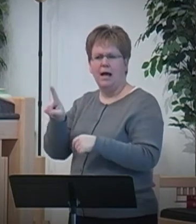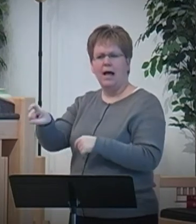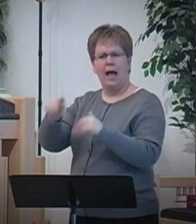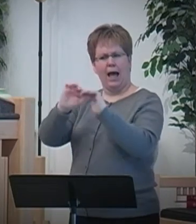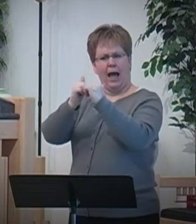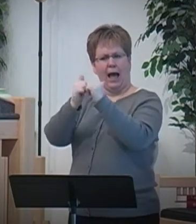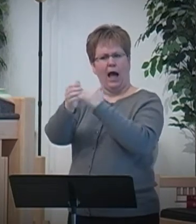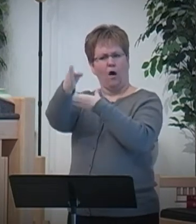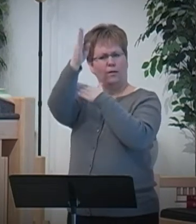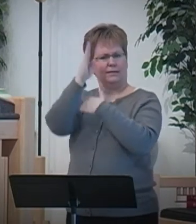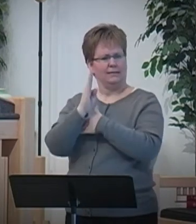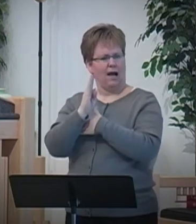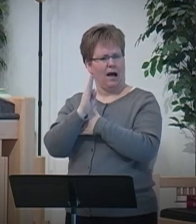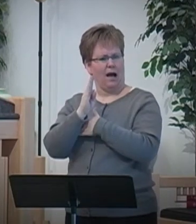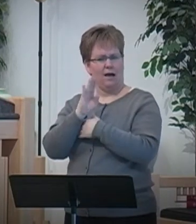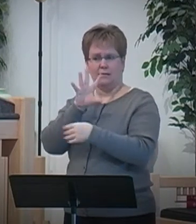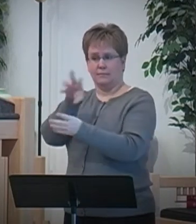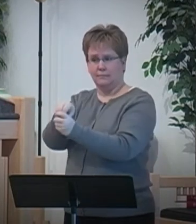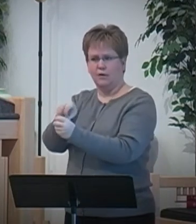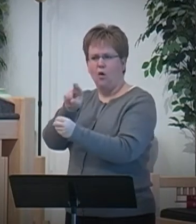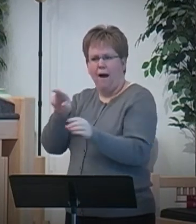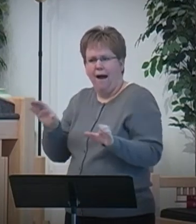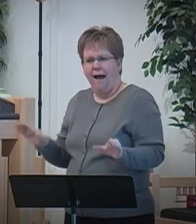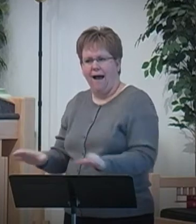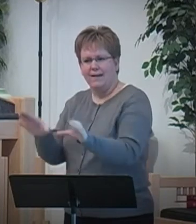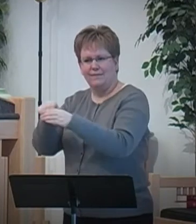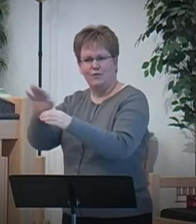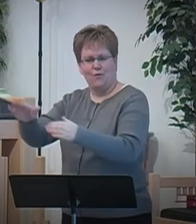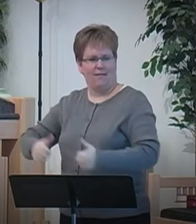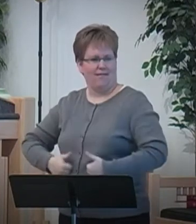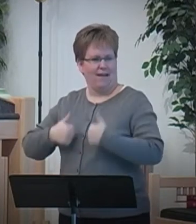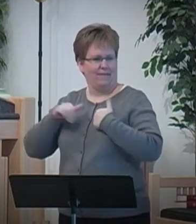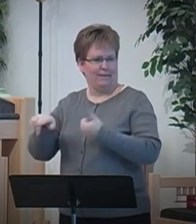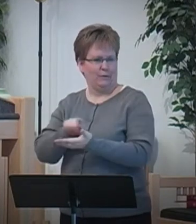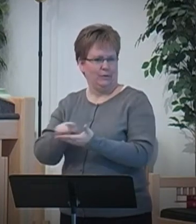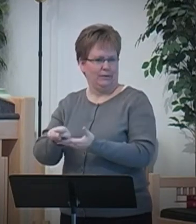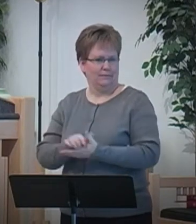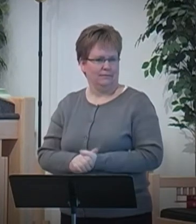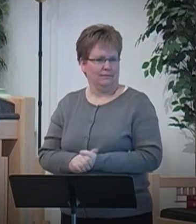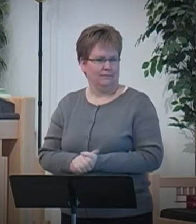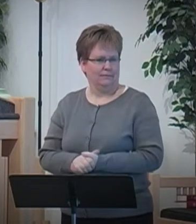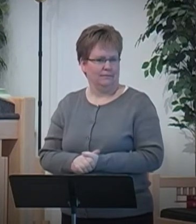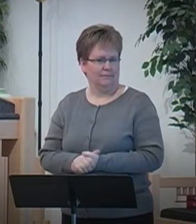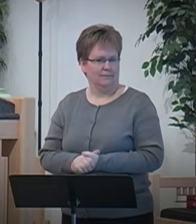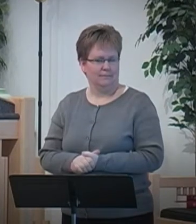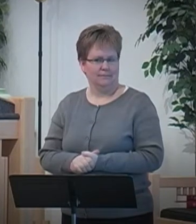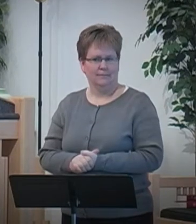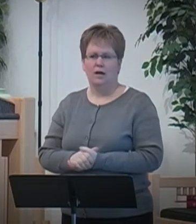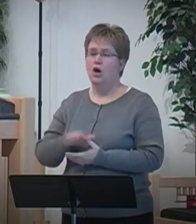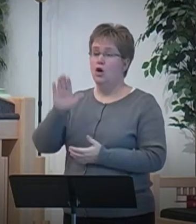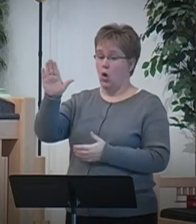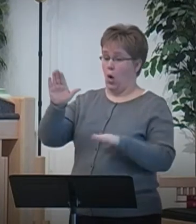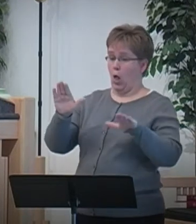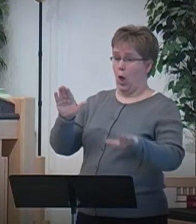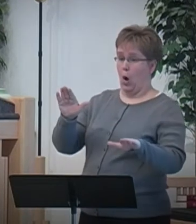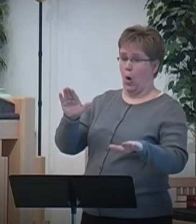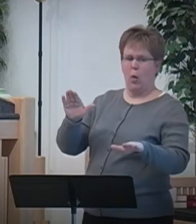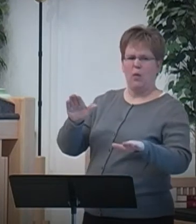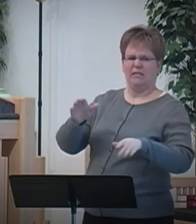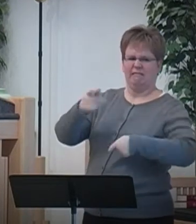been present or active in your life this week? And instead of asking what was your low of the week, try asking the